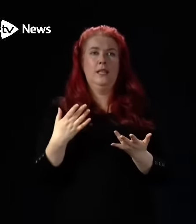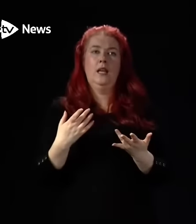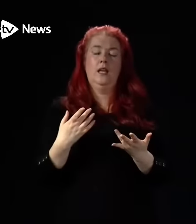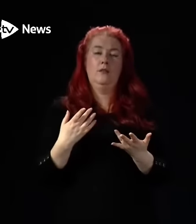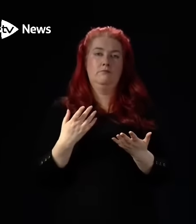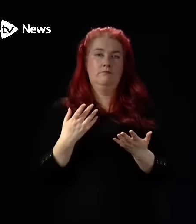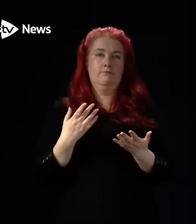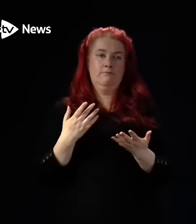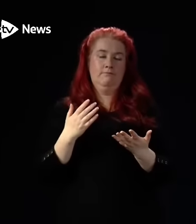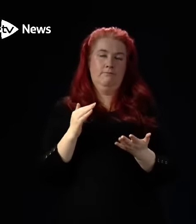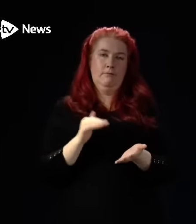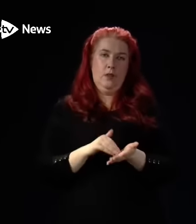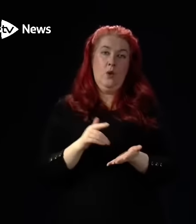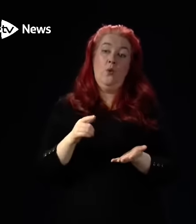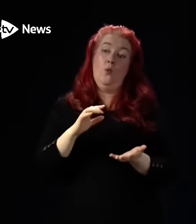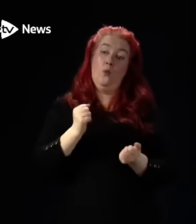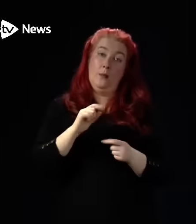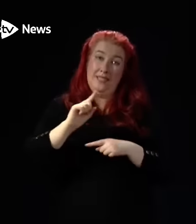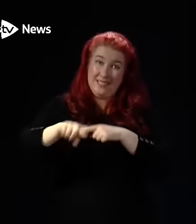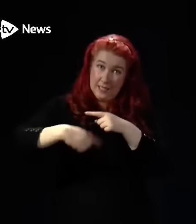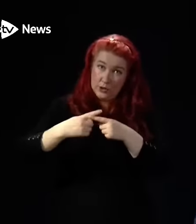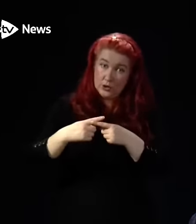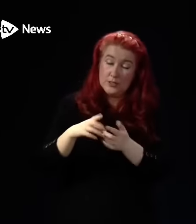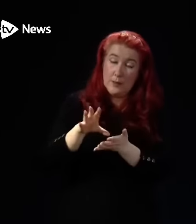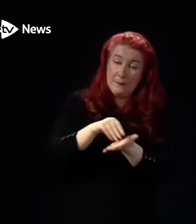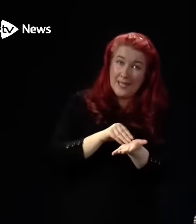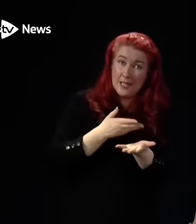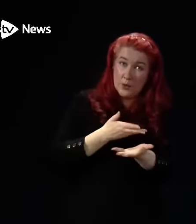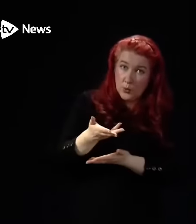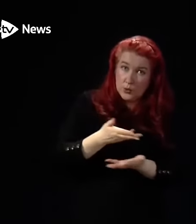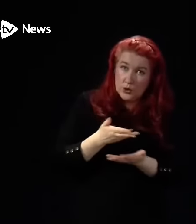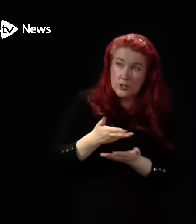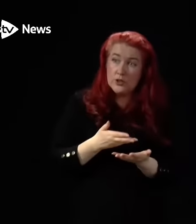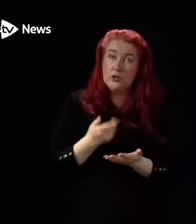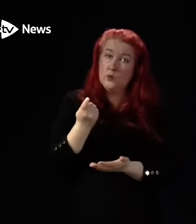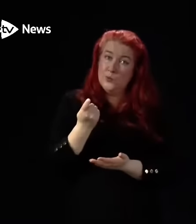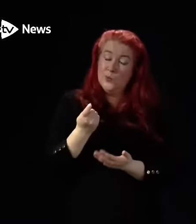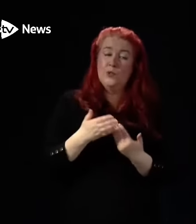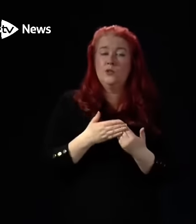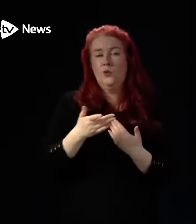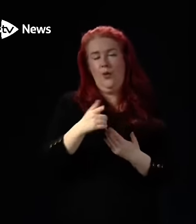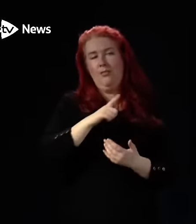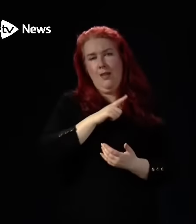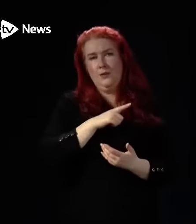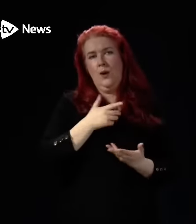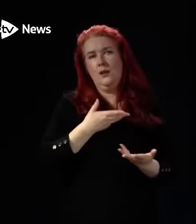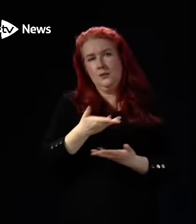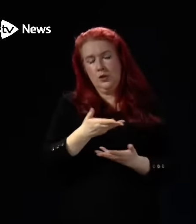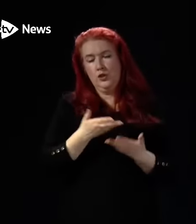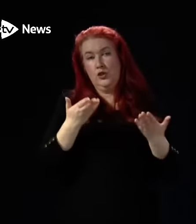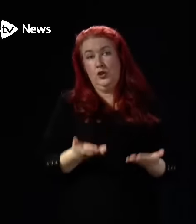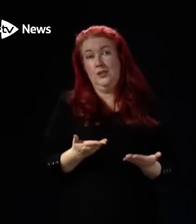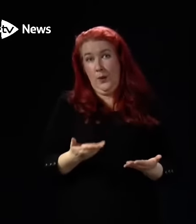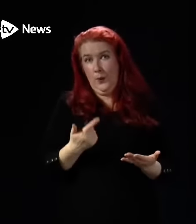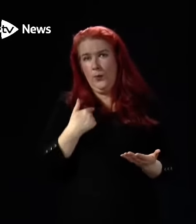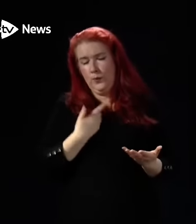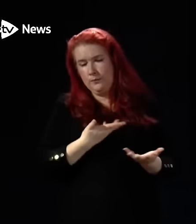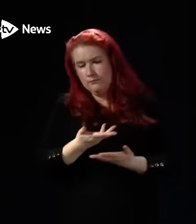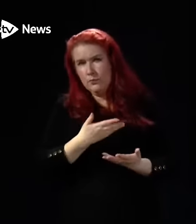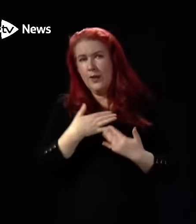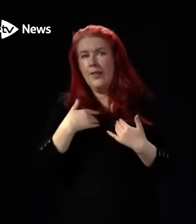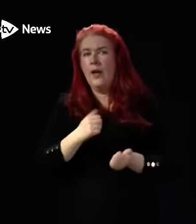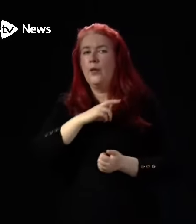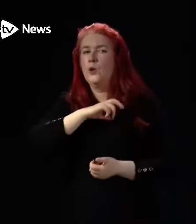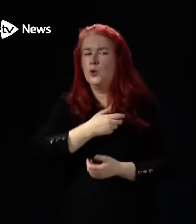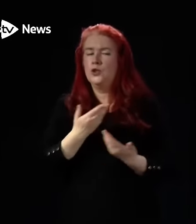getting to the point where we will be moving into next year's pay negotiations, so clearly that's part of the discussion we're having with health unions.